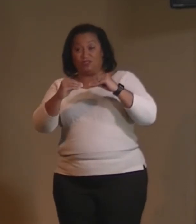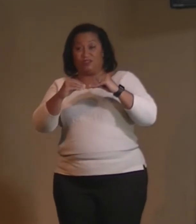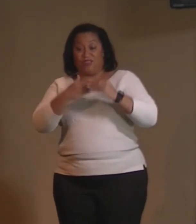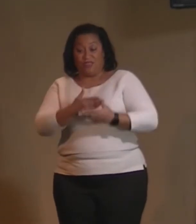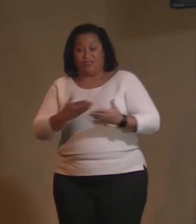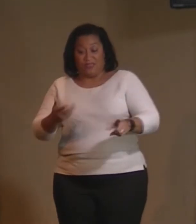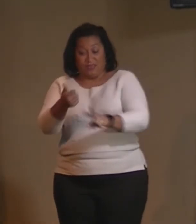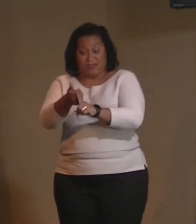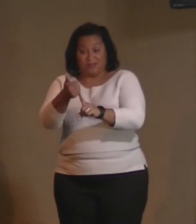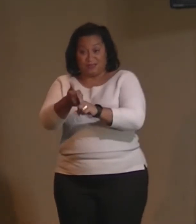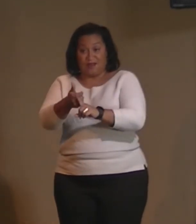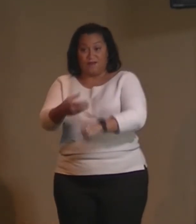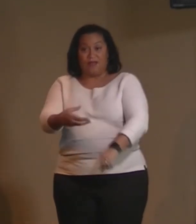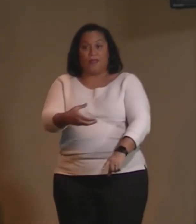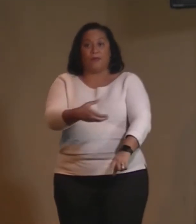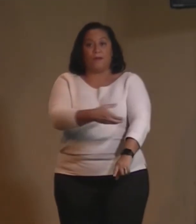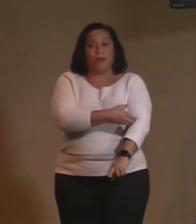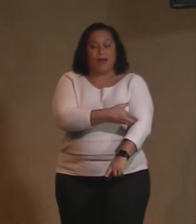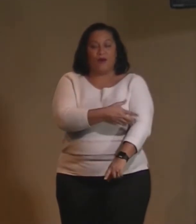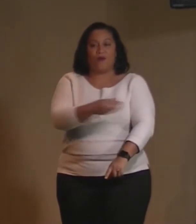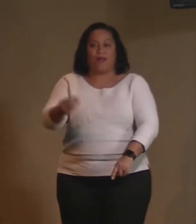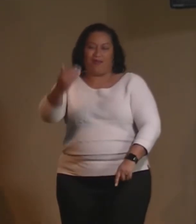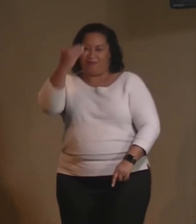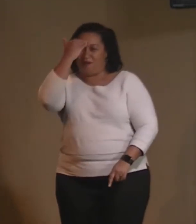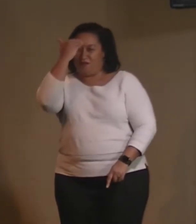the power, and the consciousness.